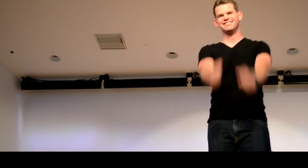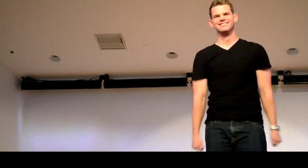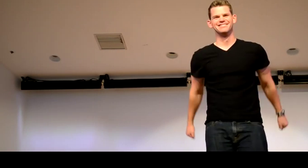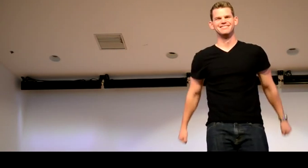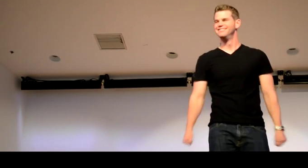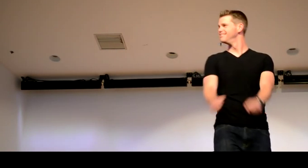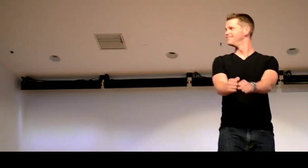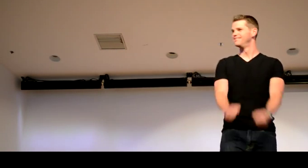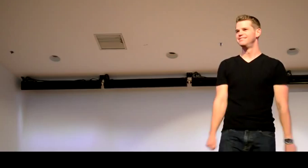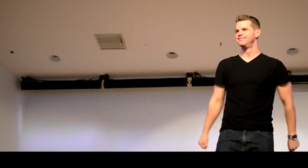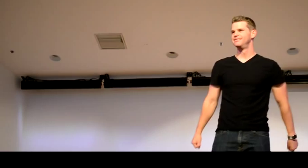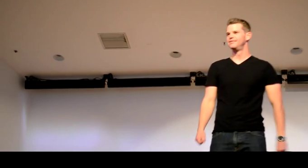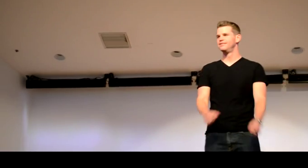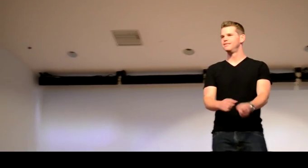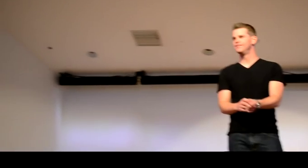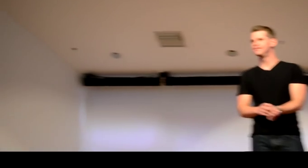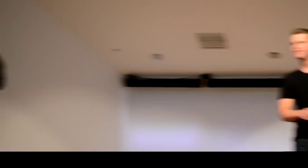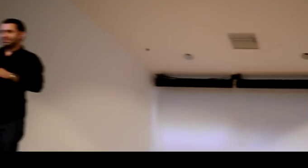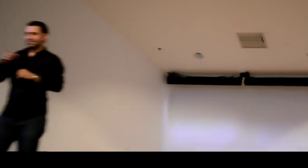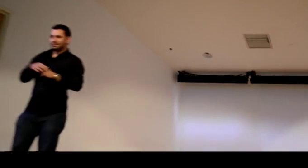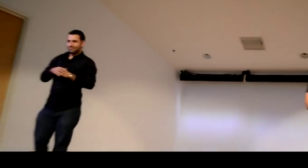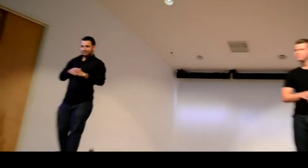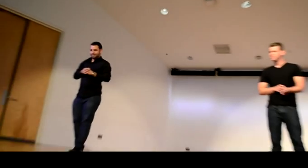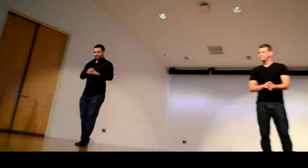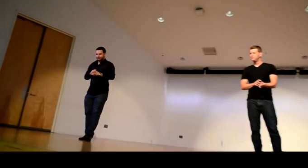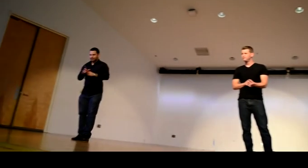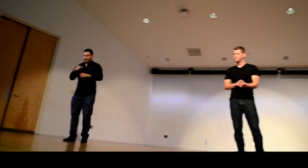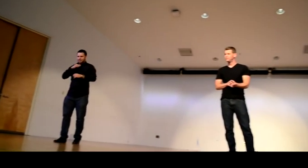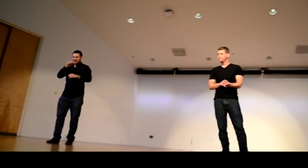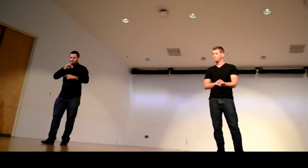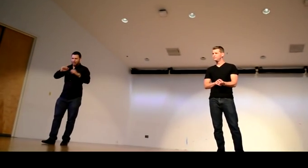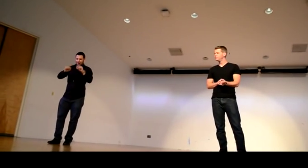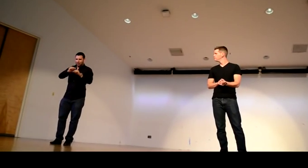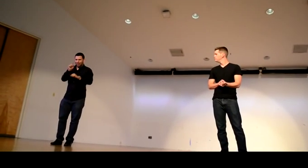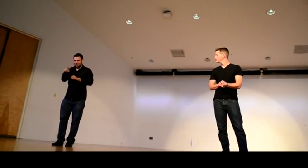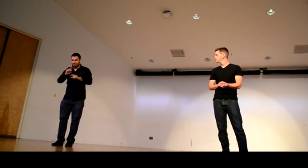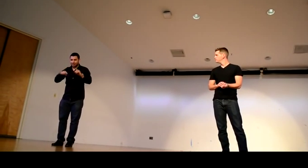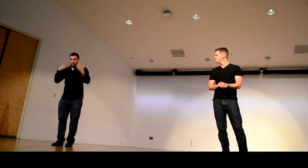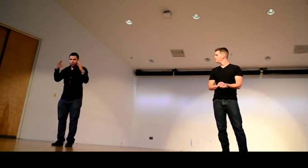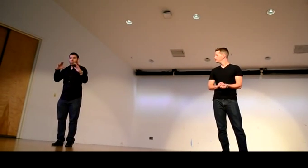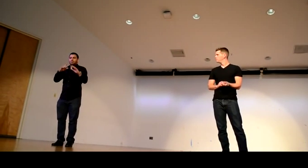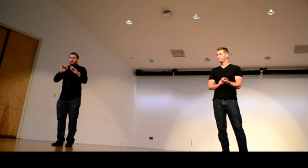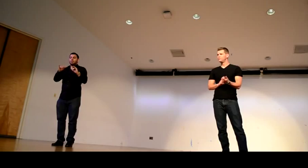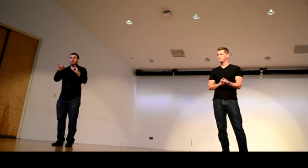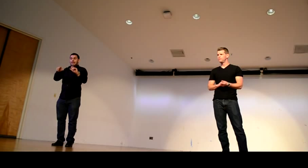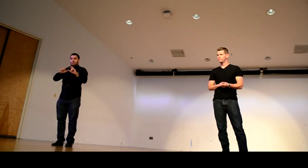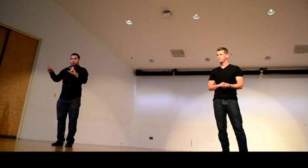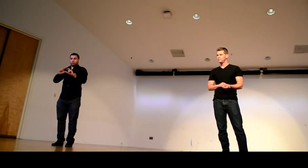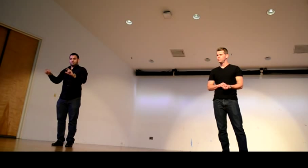all right I'm never sure I'd ask the question but the captioning um on